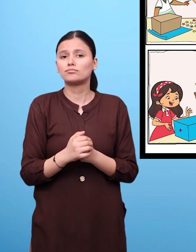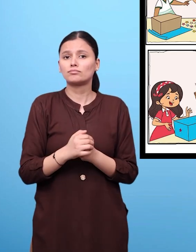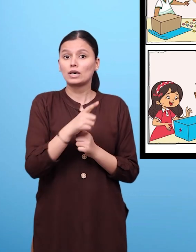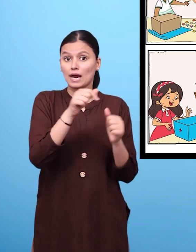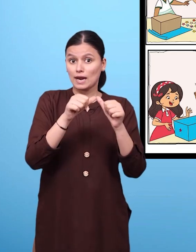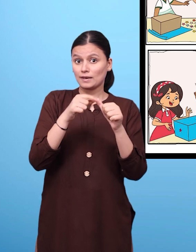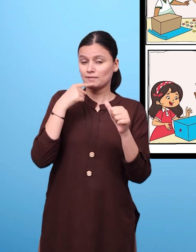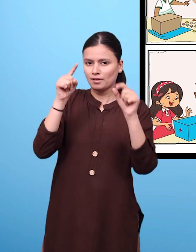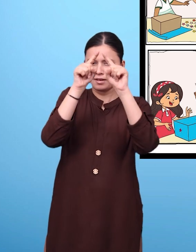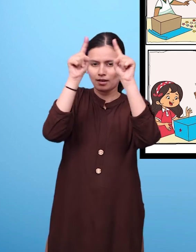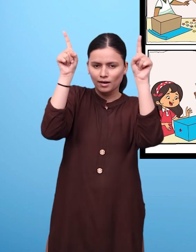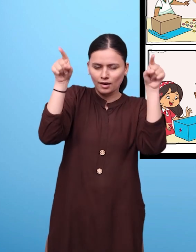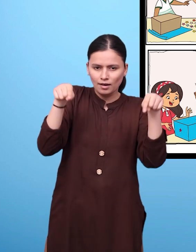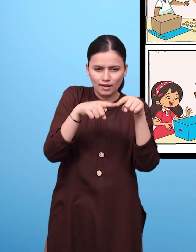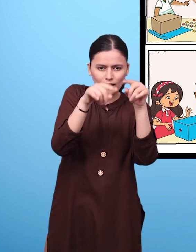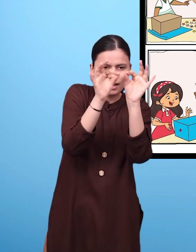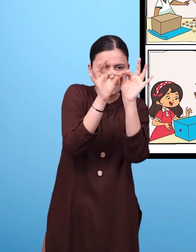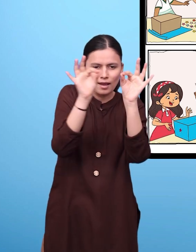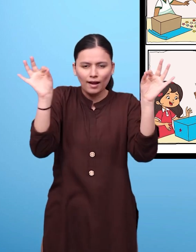Some will be short and some will be long.